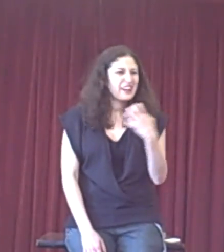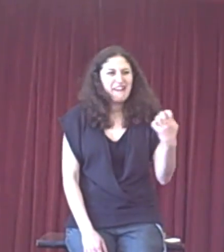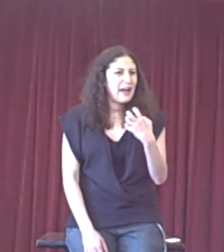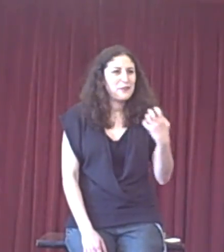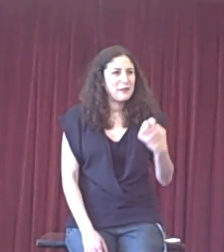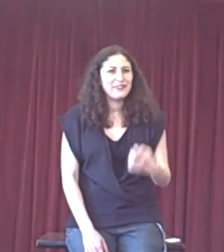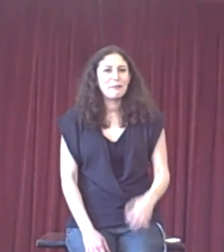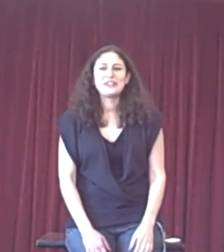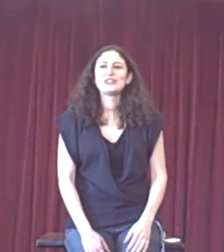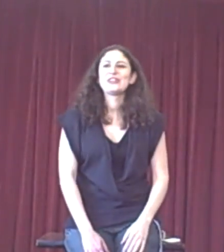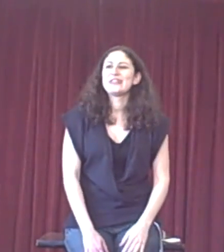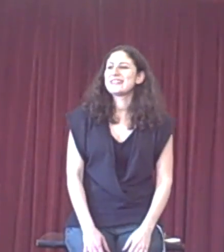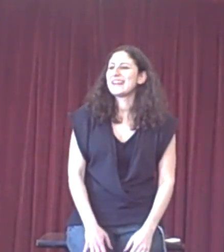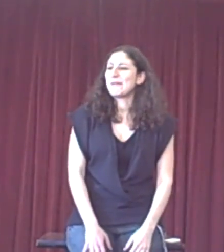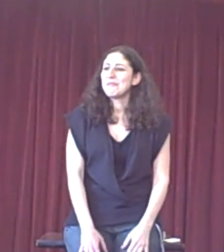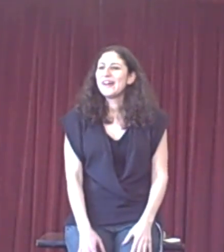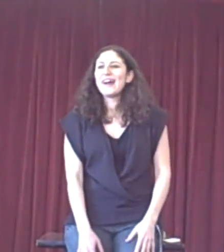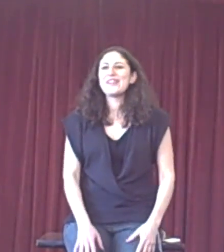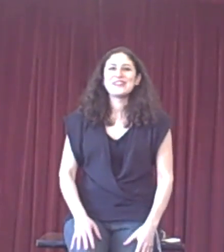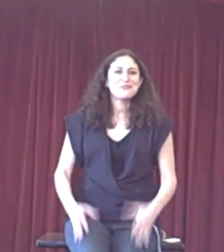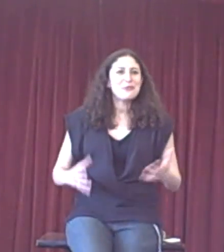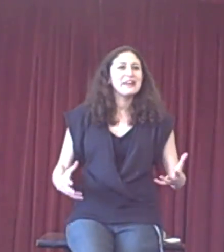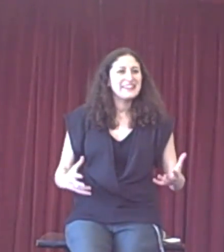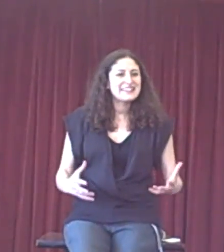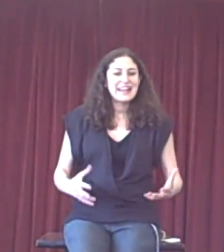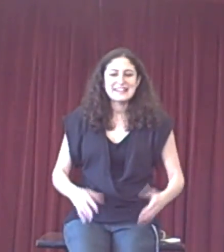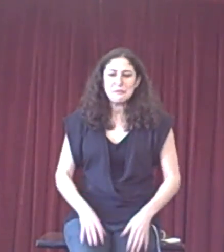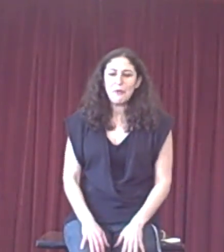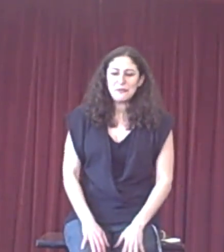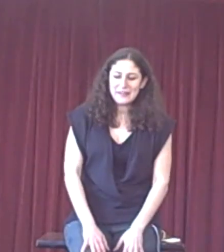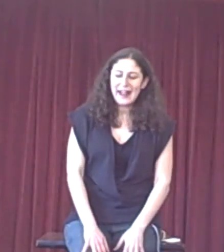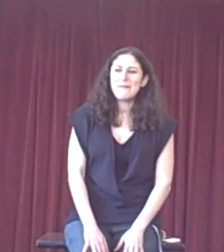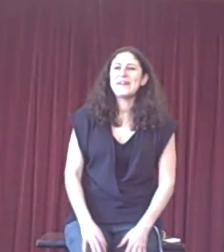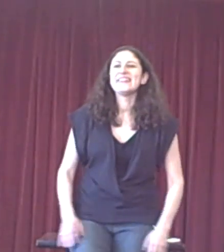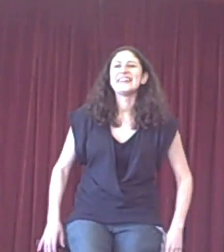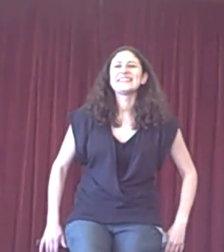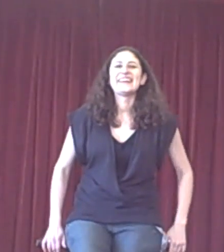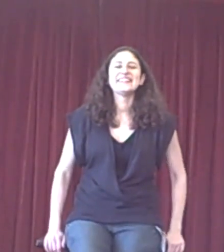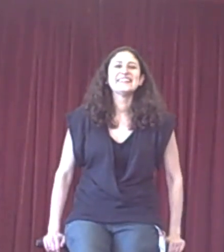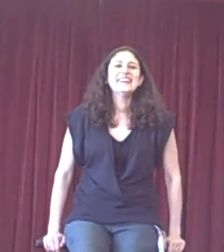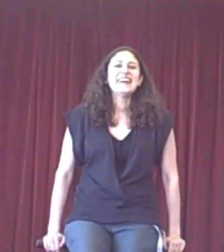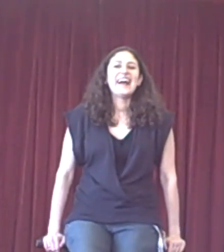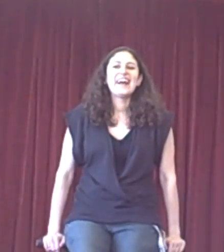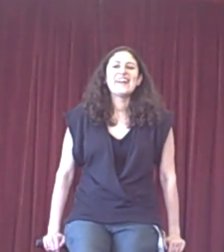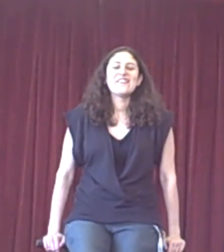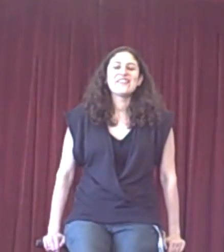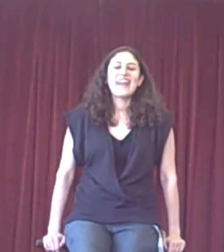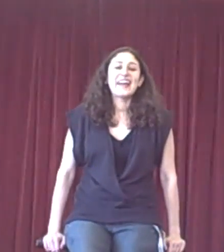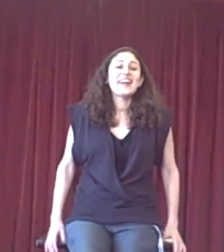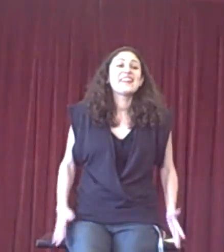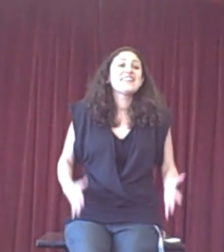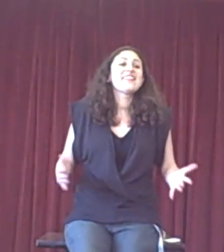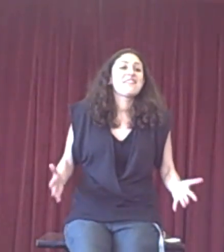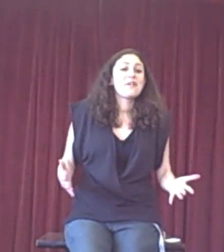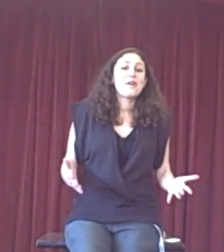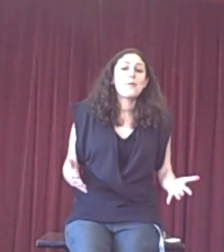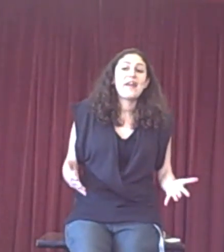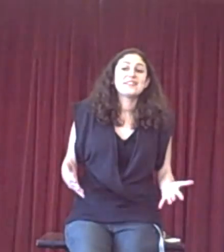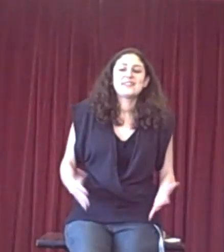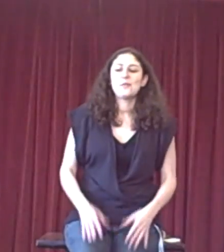it around a bit to make sure that it's really as dead as it possibly can be in that sense. And I think there are ways that